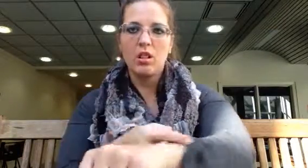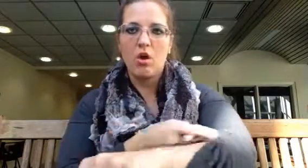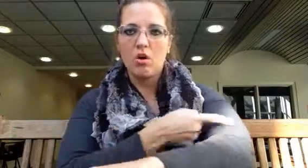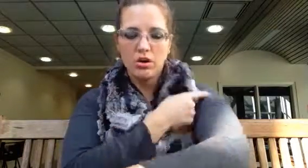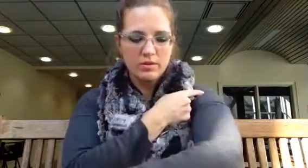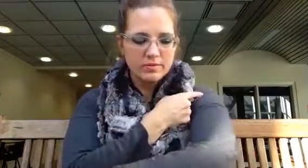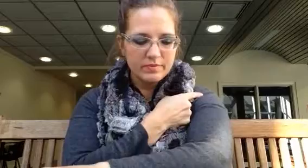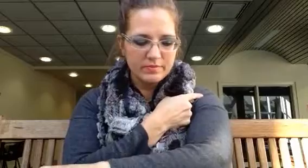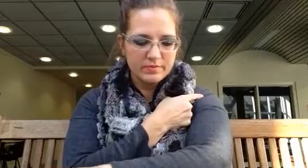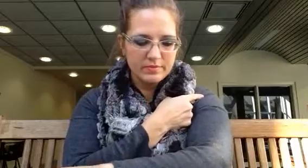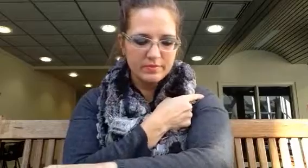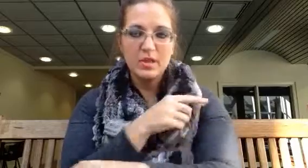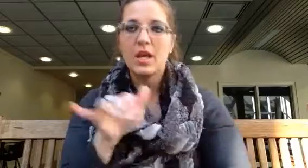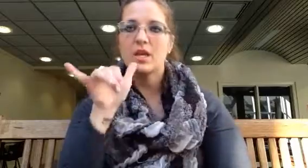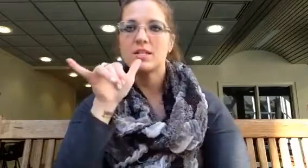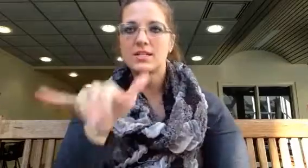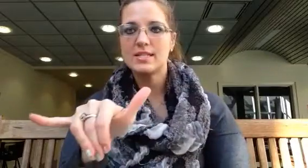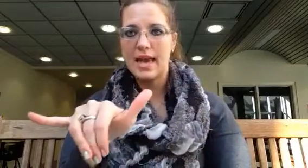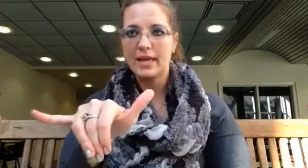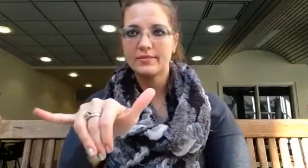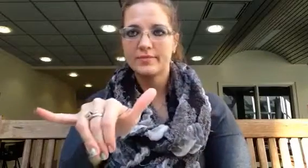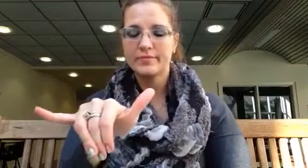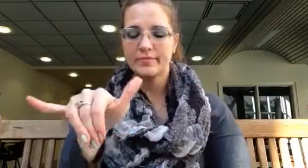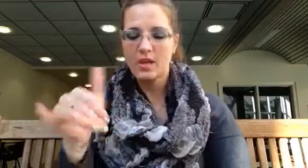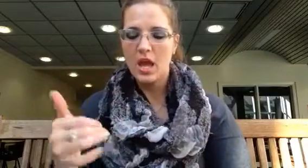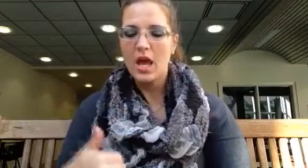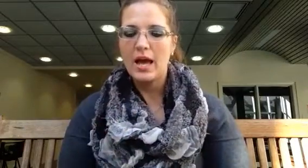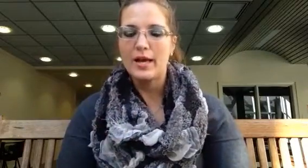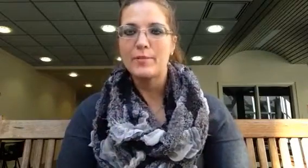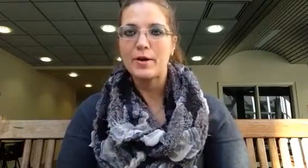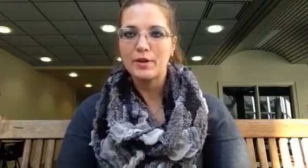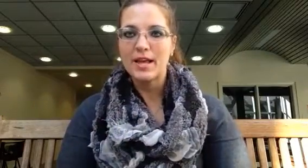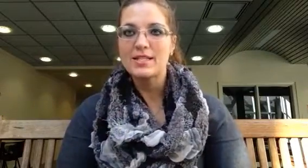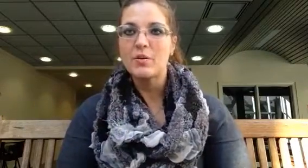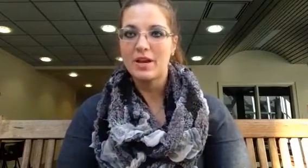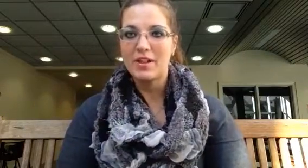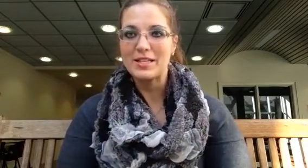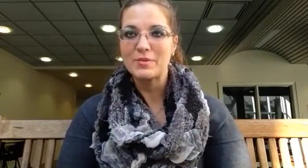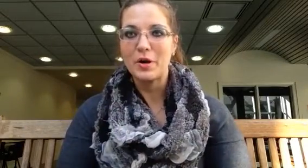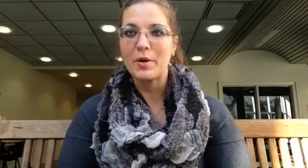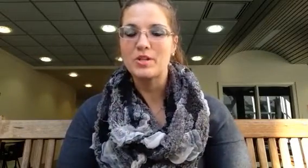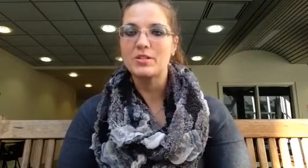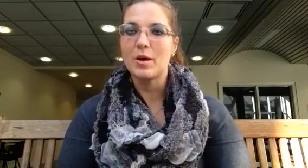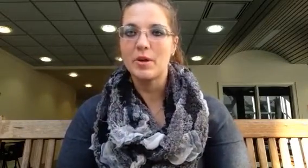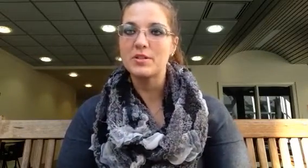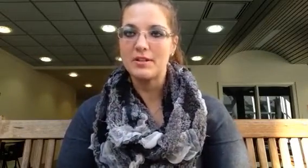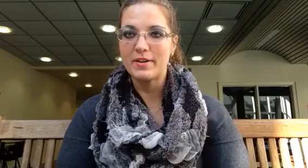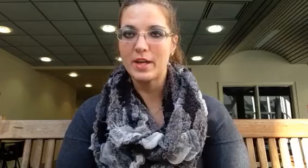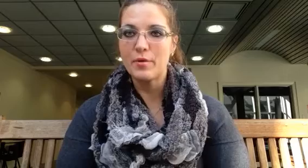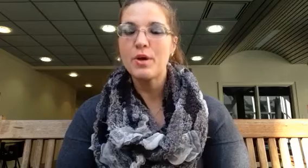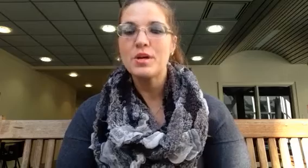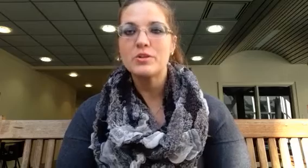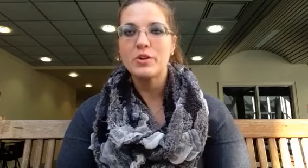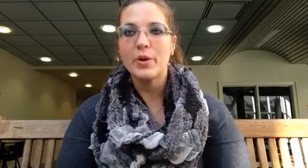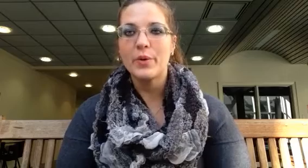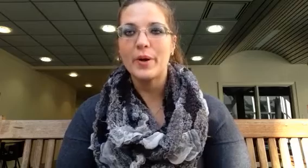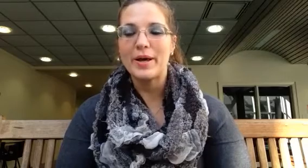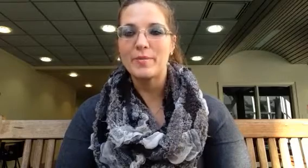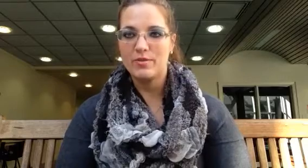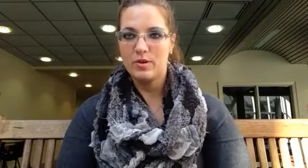Long. And stay. Um. I realize that we have class tomorrow. And I'm just now posting the video. So. Um. If